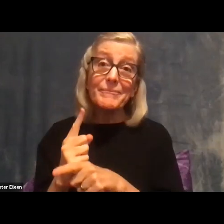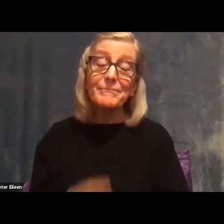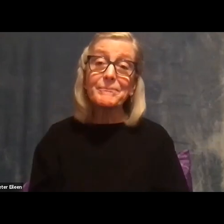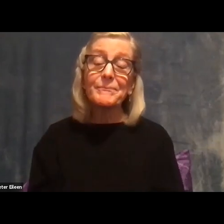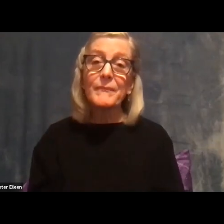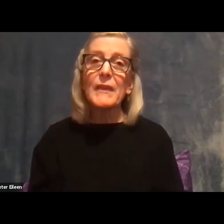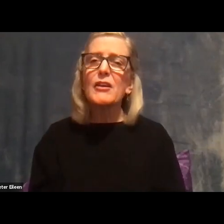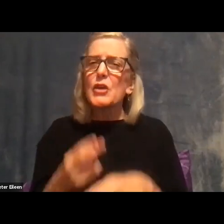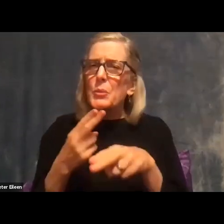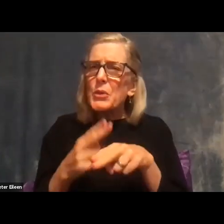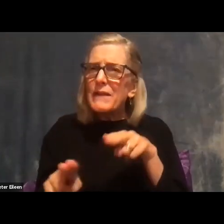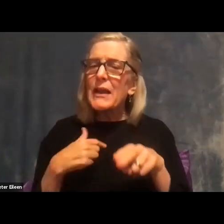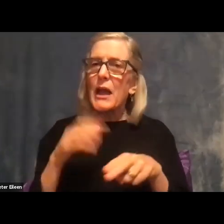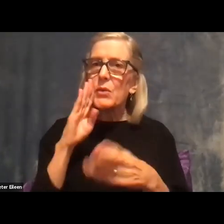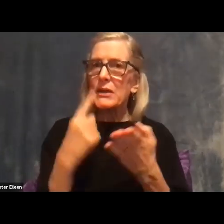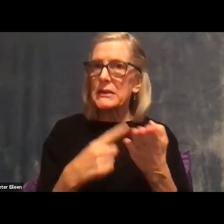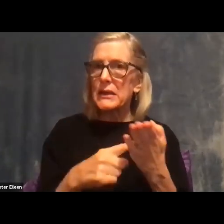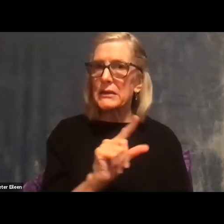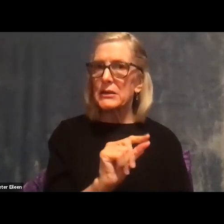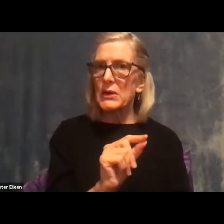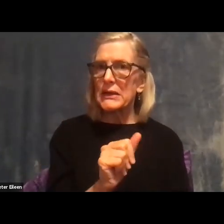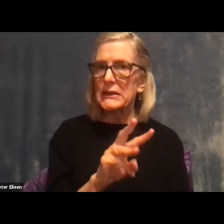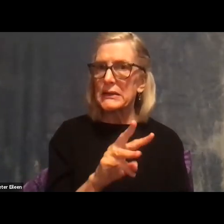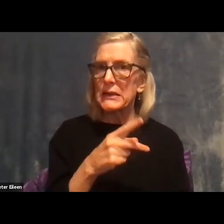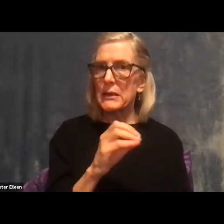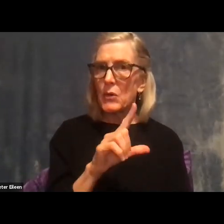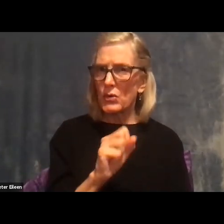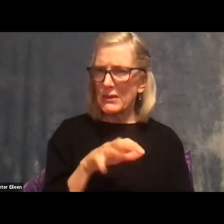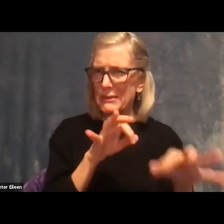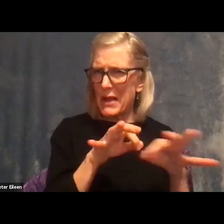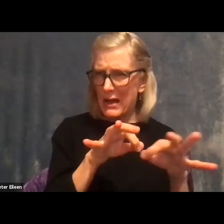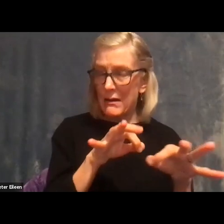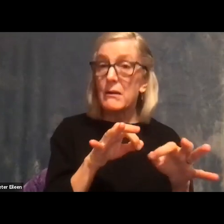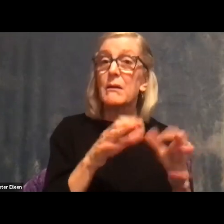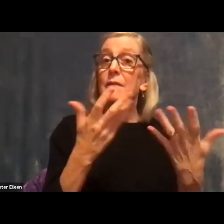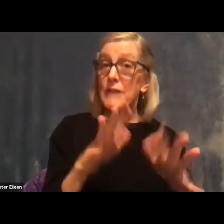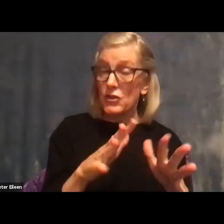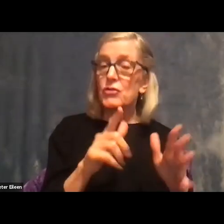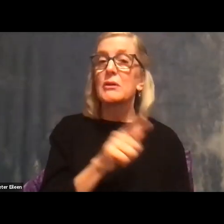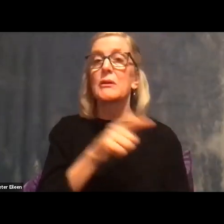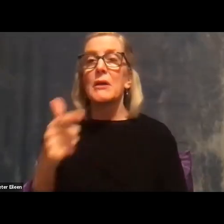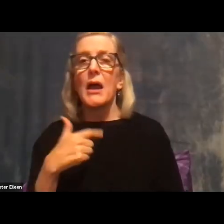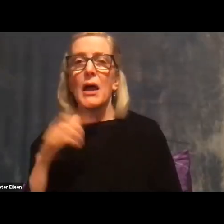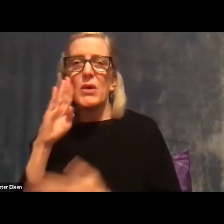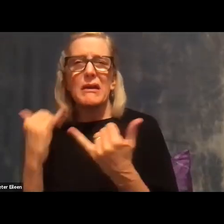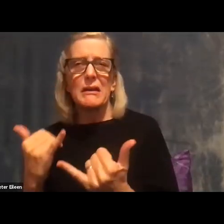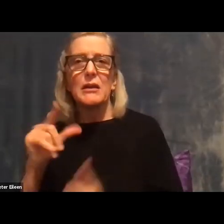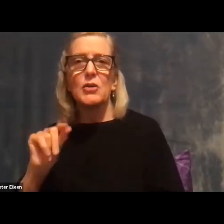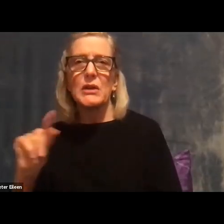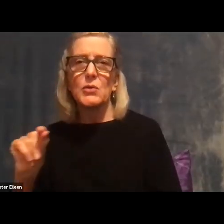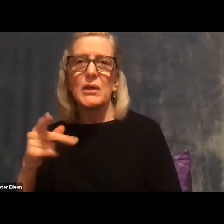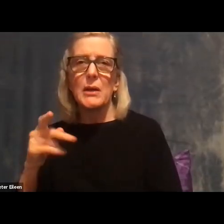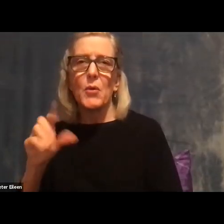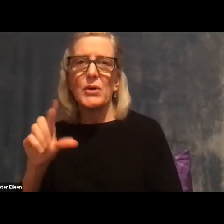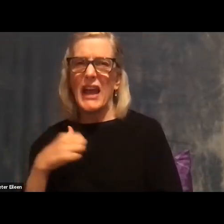and then I'll explain why I think the 2020 polls are different this year. In 2016, the national polls did